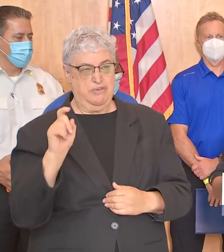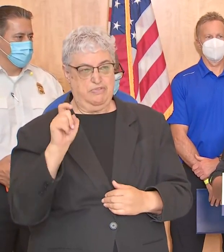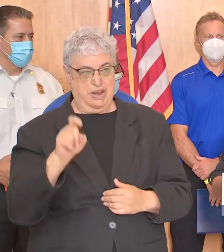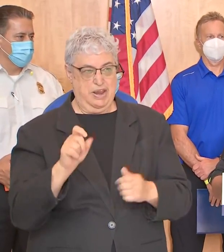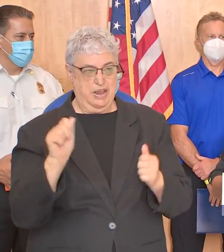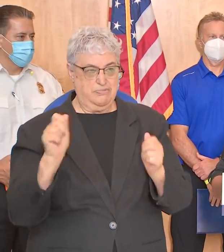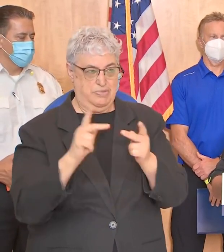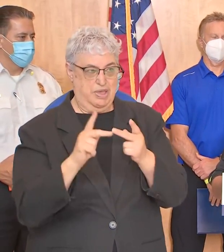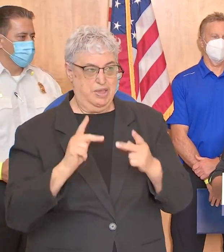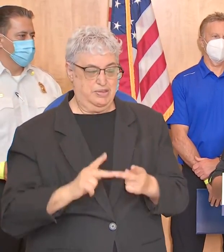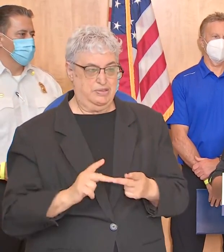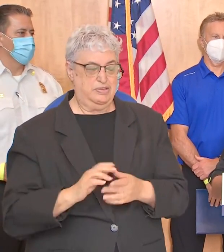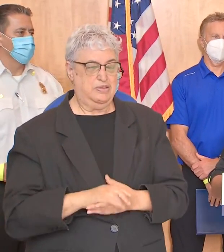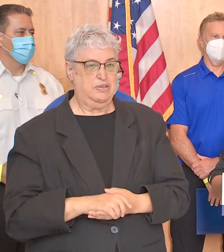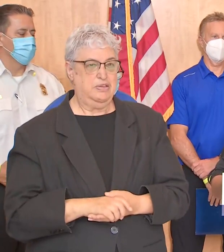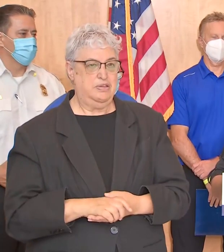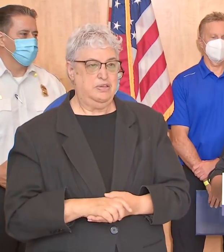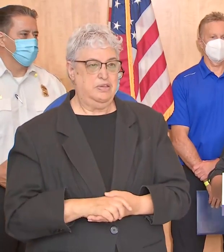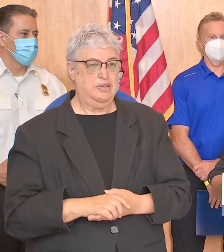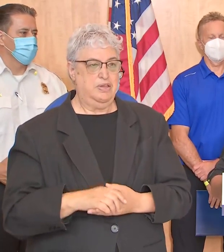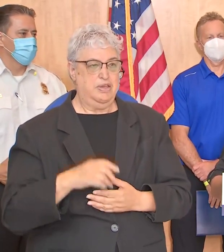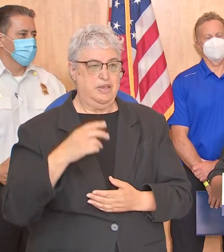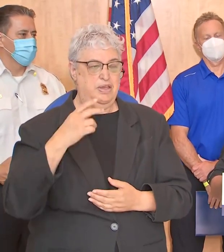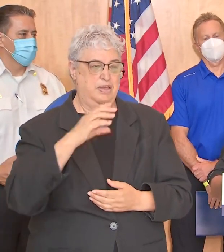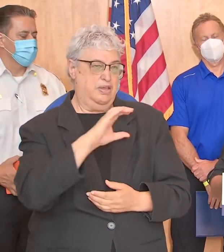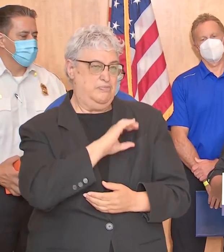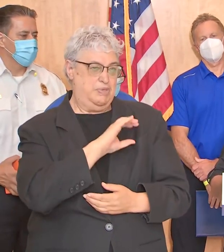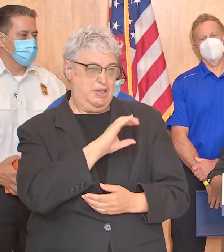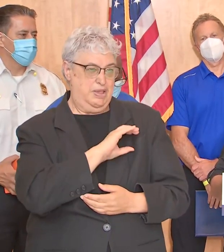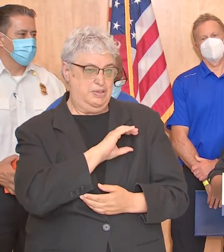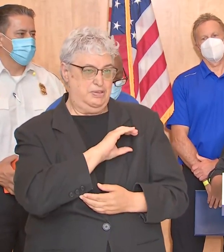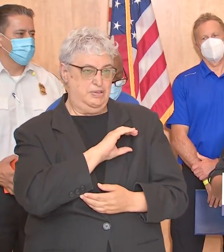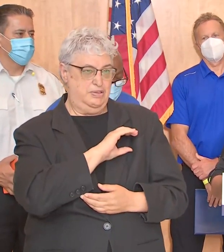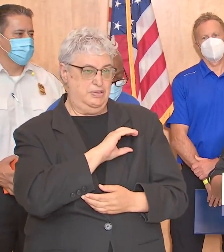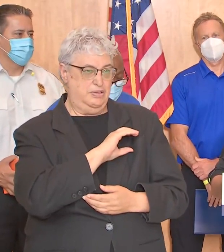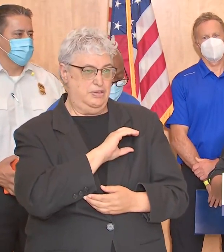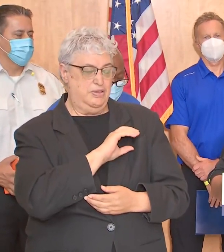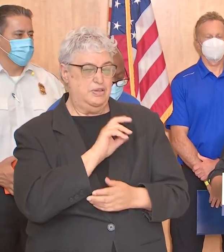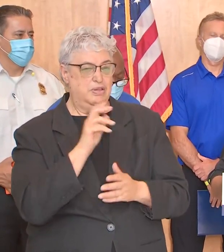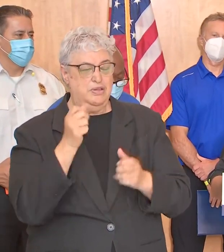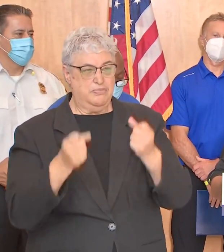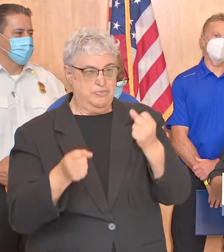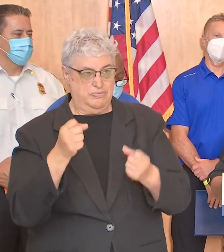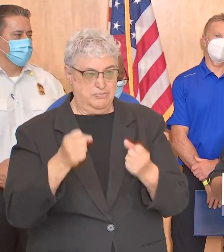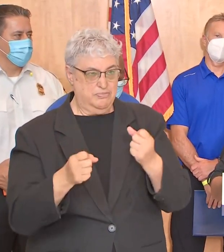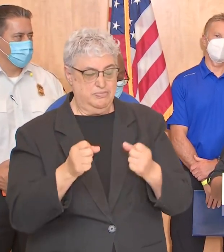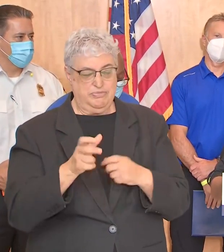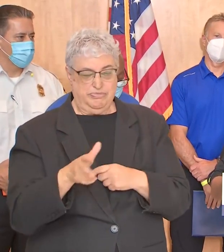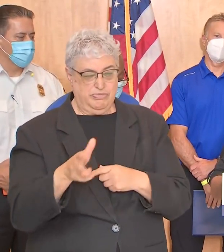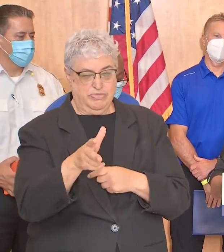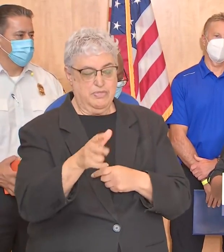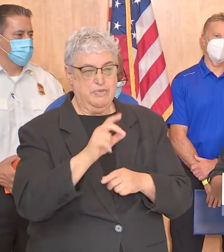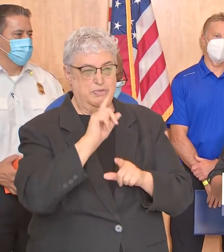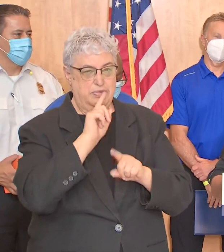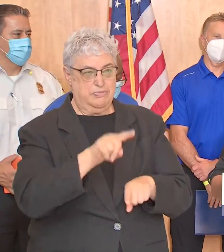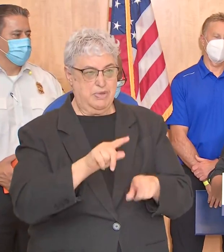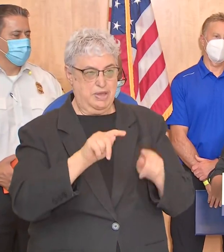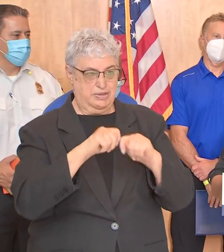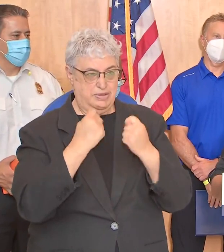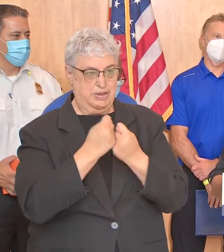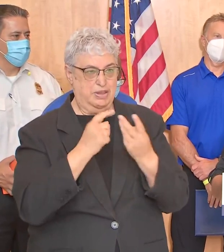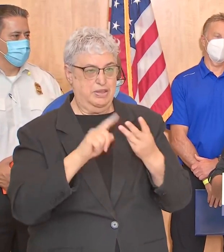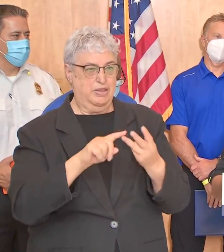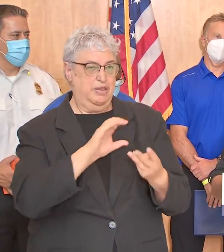need shelter additionally HPD patrol units as well as the differential response team as well as the